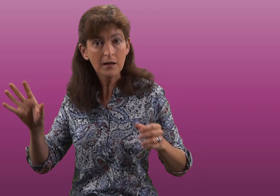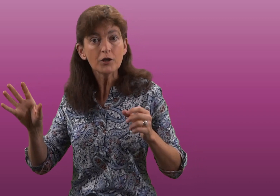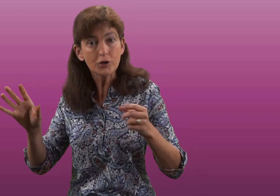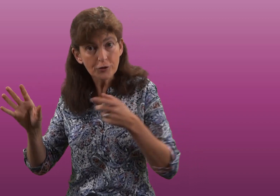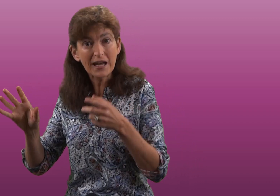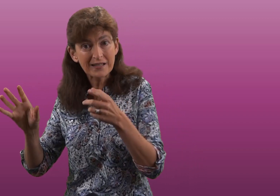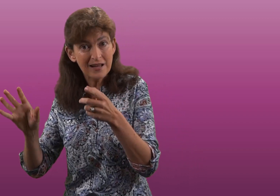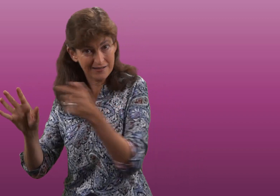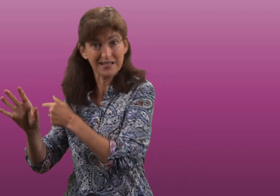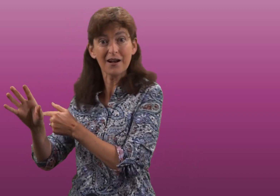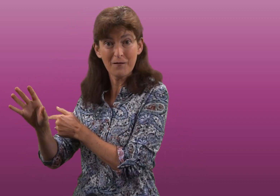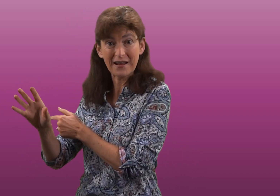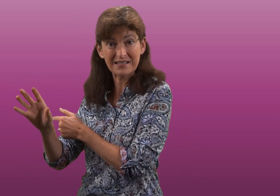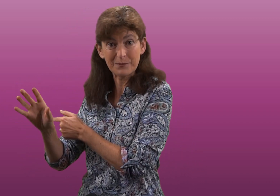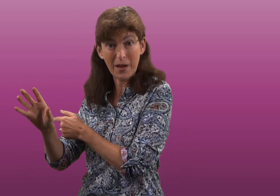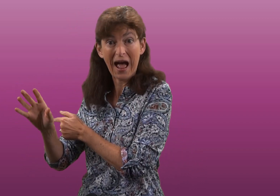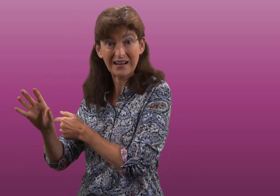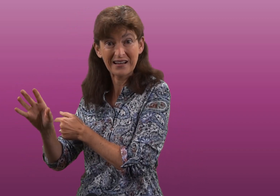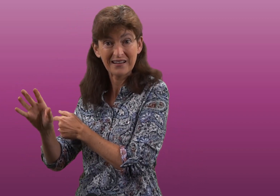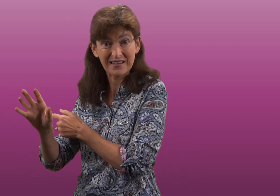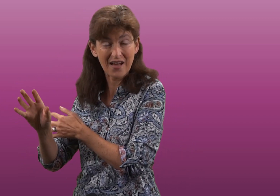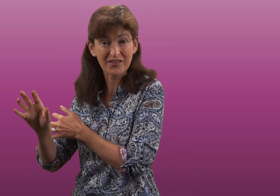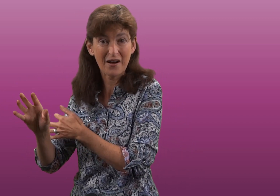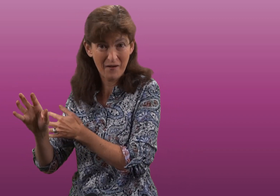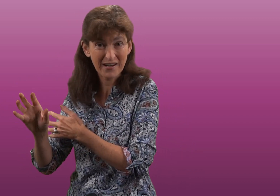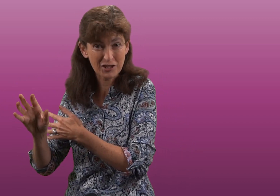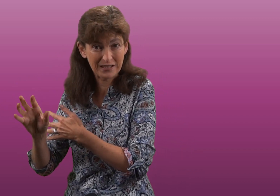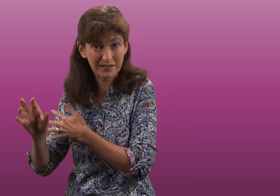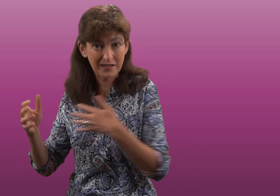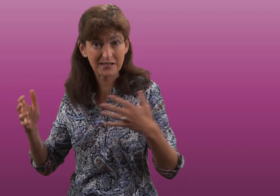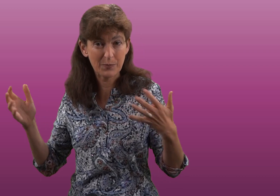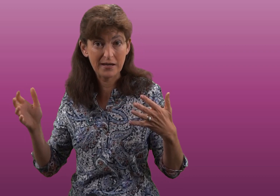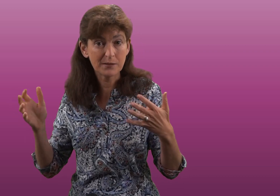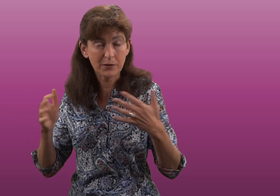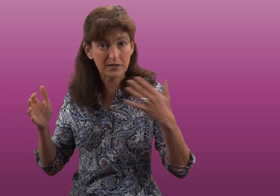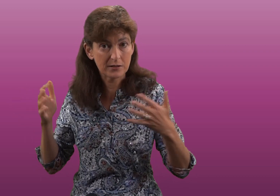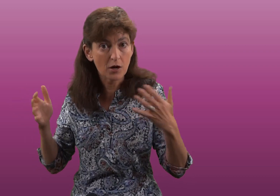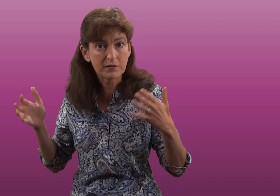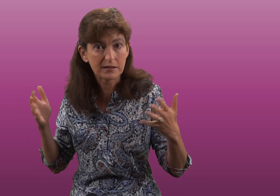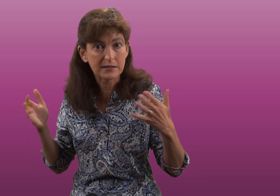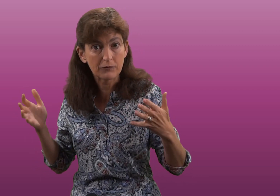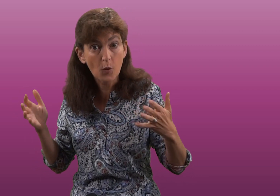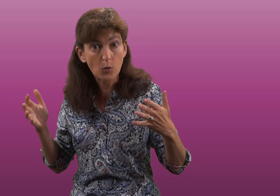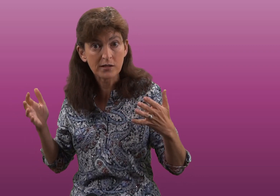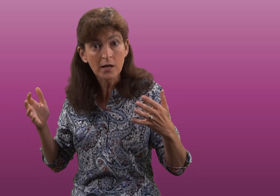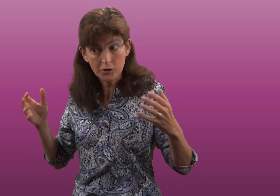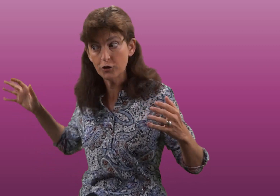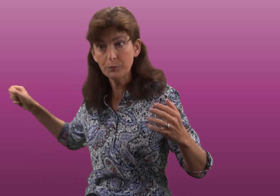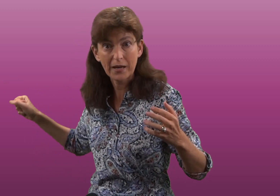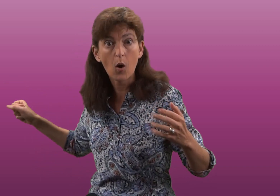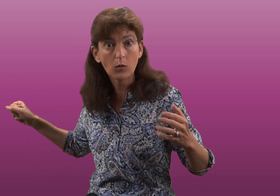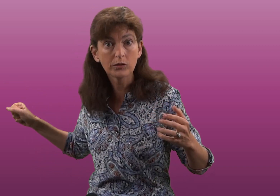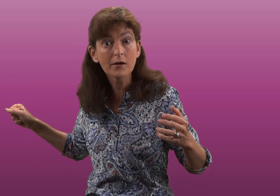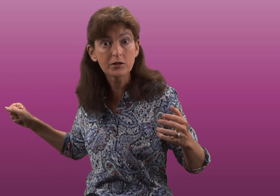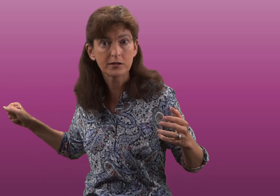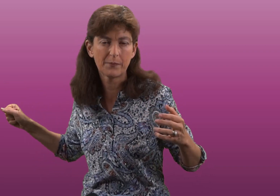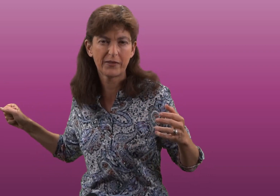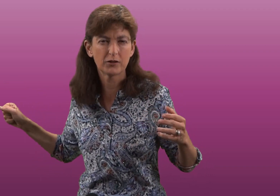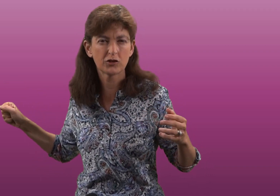you get accelerated back the other direction in space because there's no resisting force. So you better hold on to something to